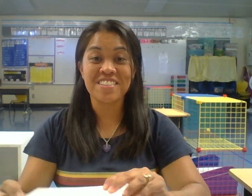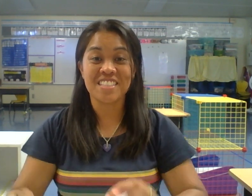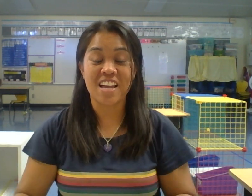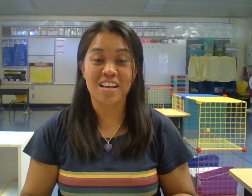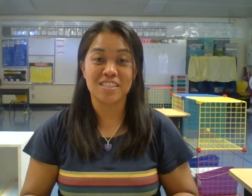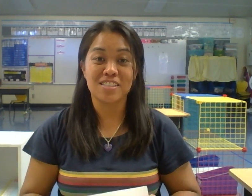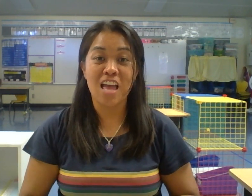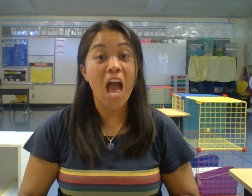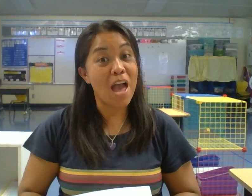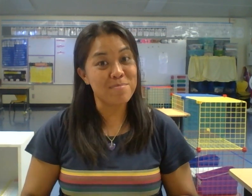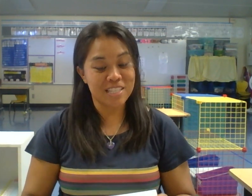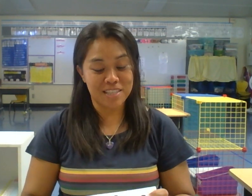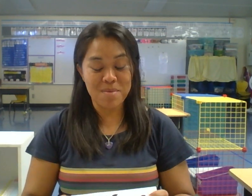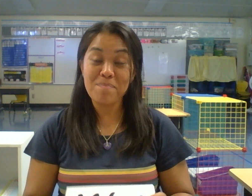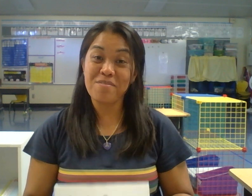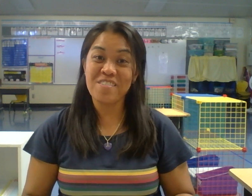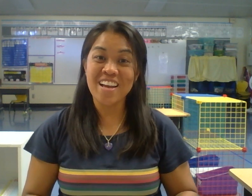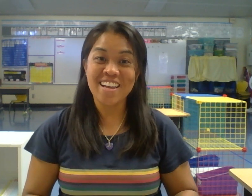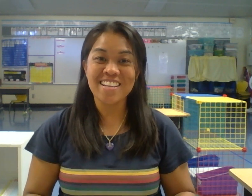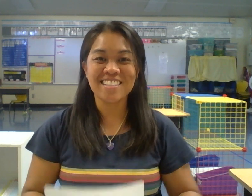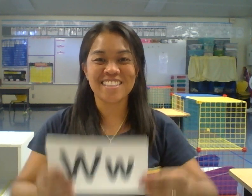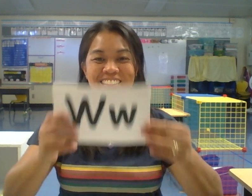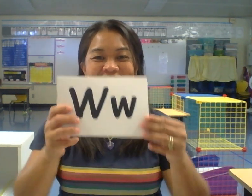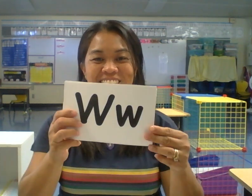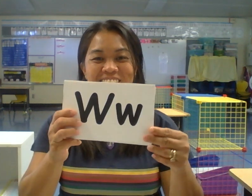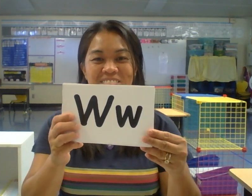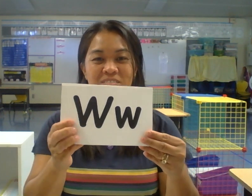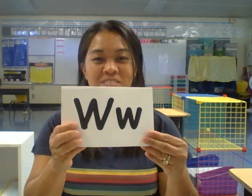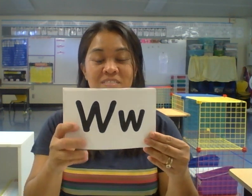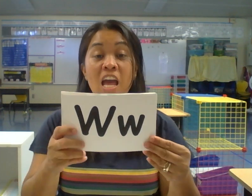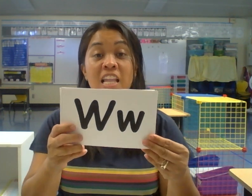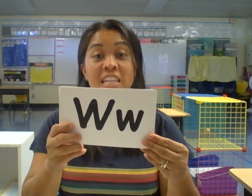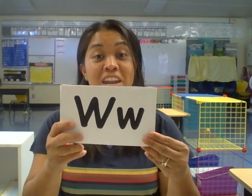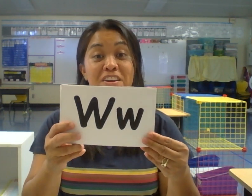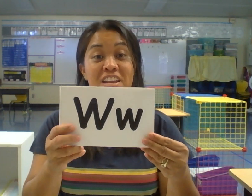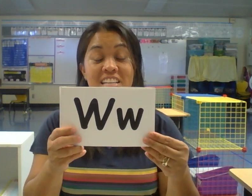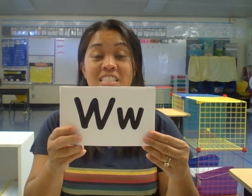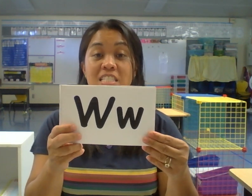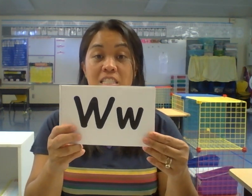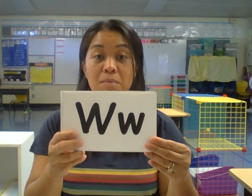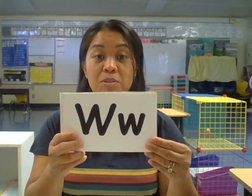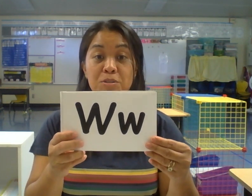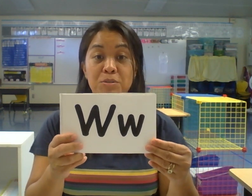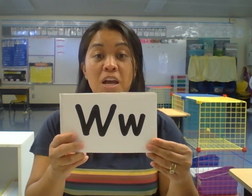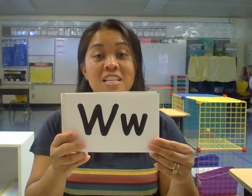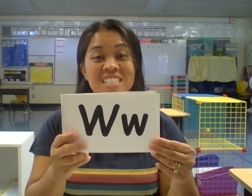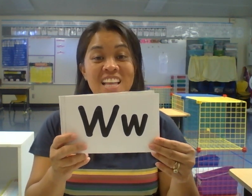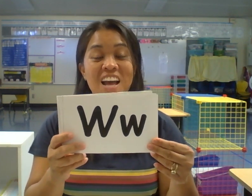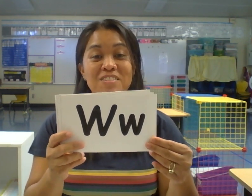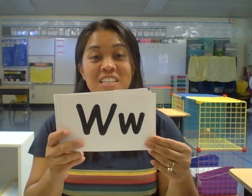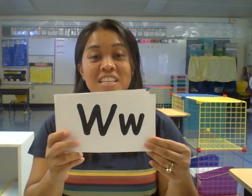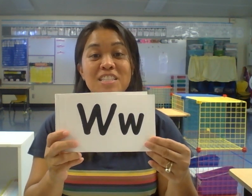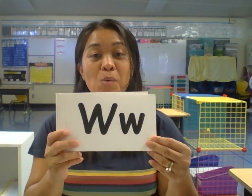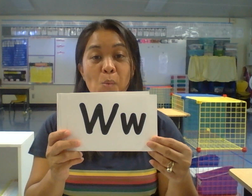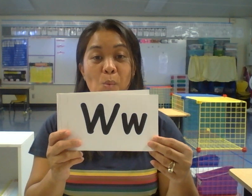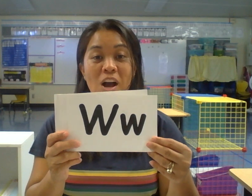sounds. I mix them up for us. Letter is W. Sound is W.